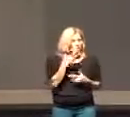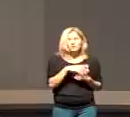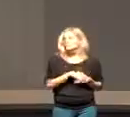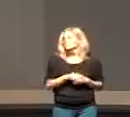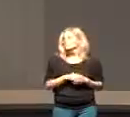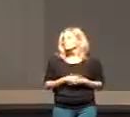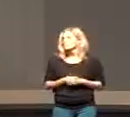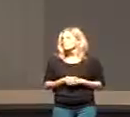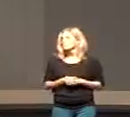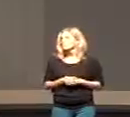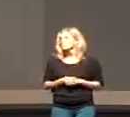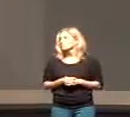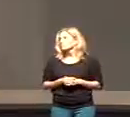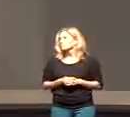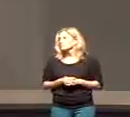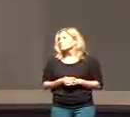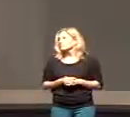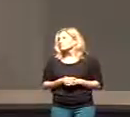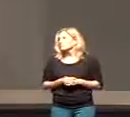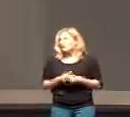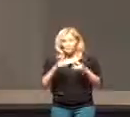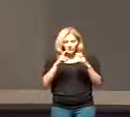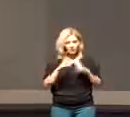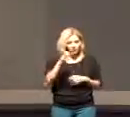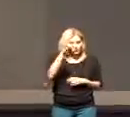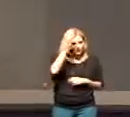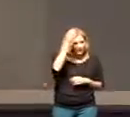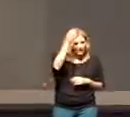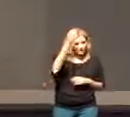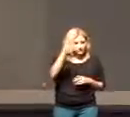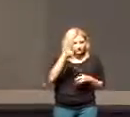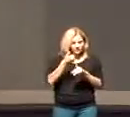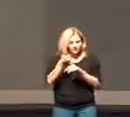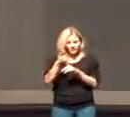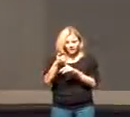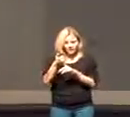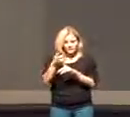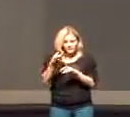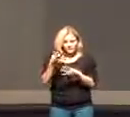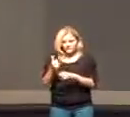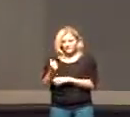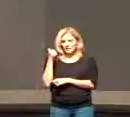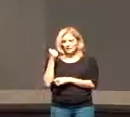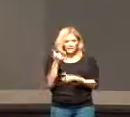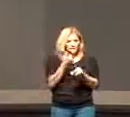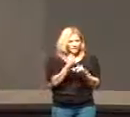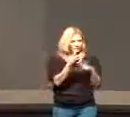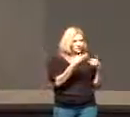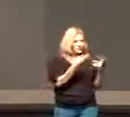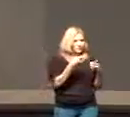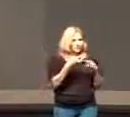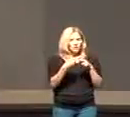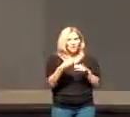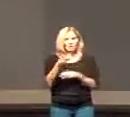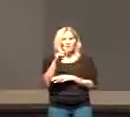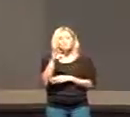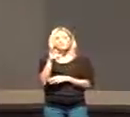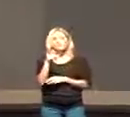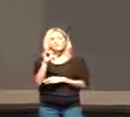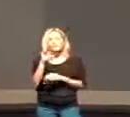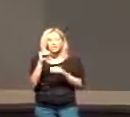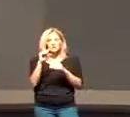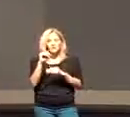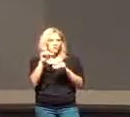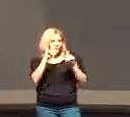to this concept of self denial and self control it's famously called the marshmallow test